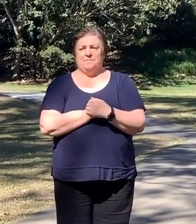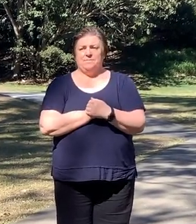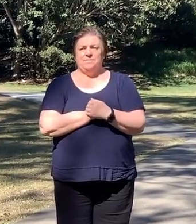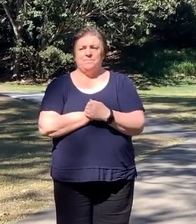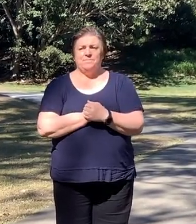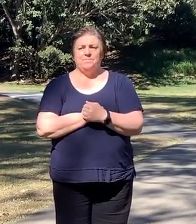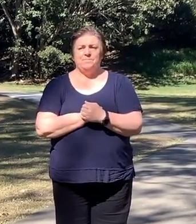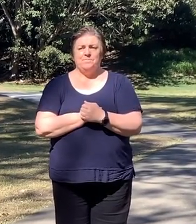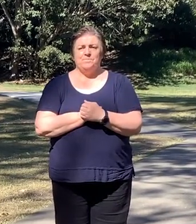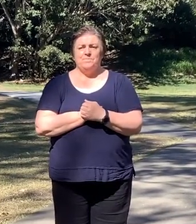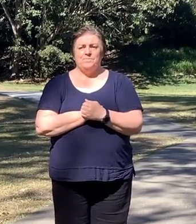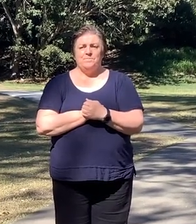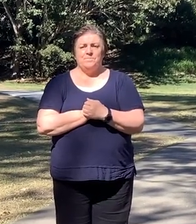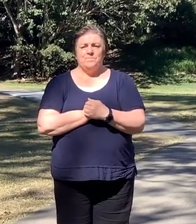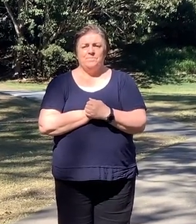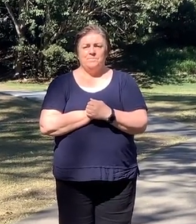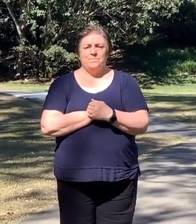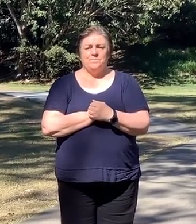we're doing.